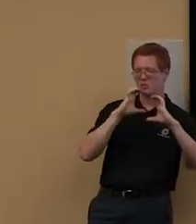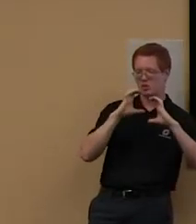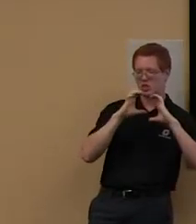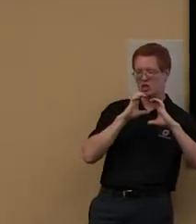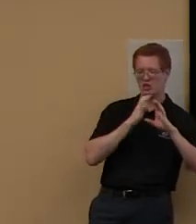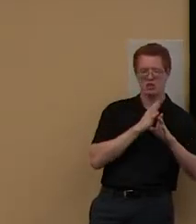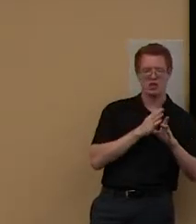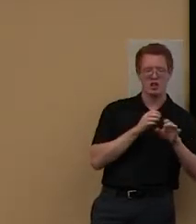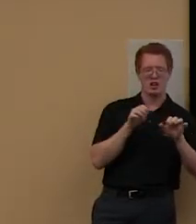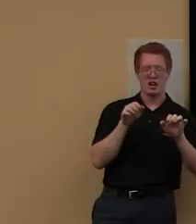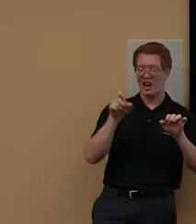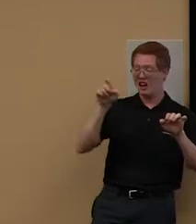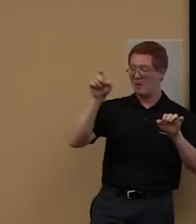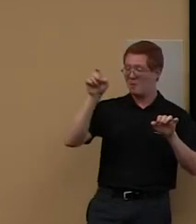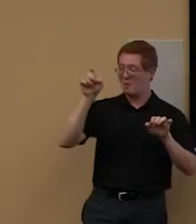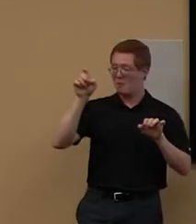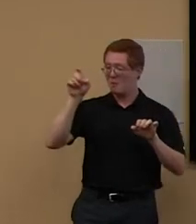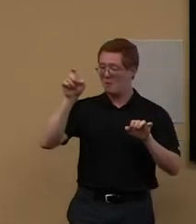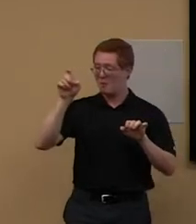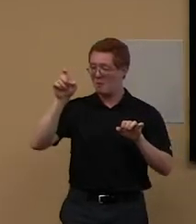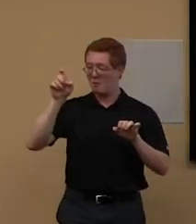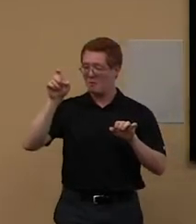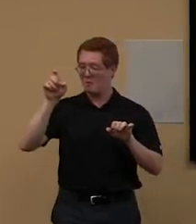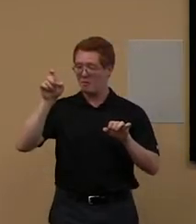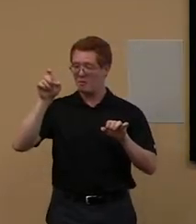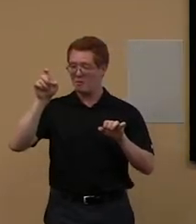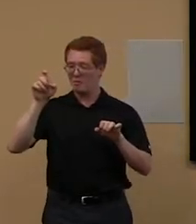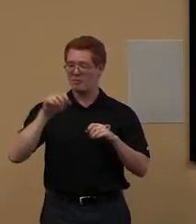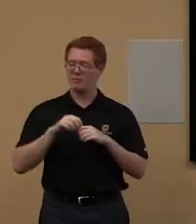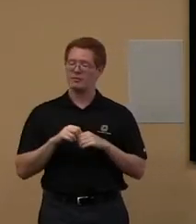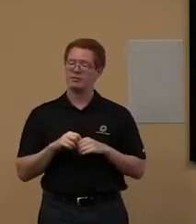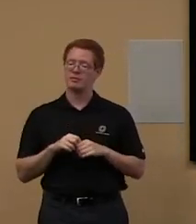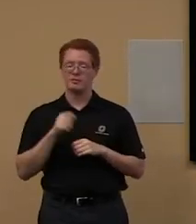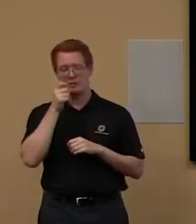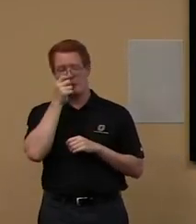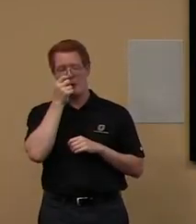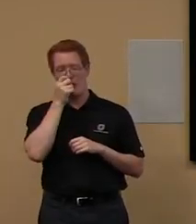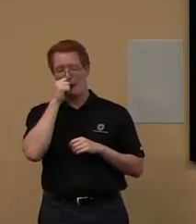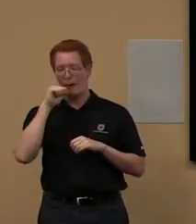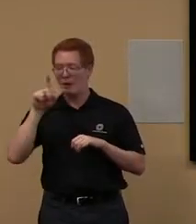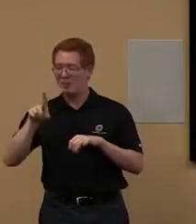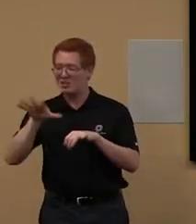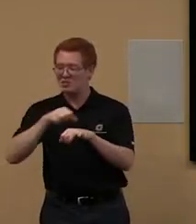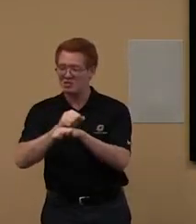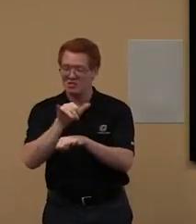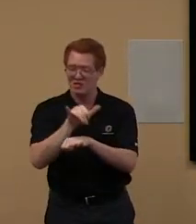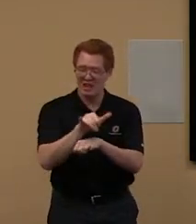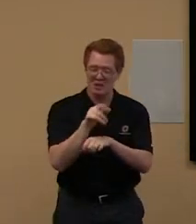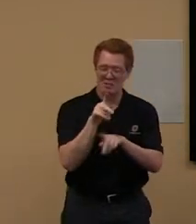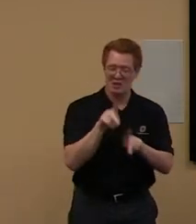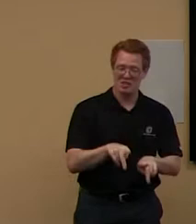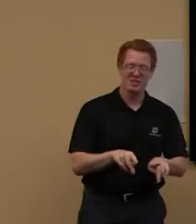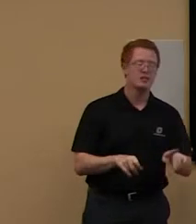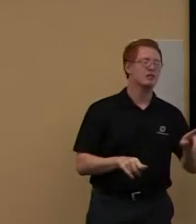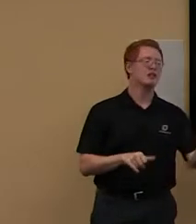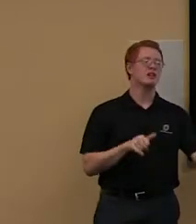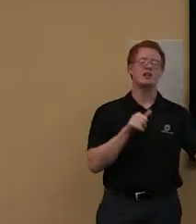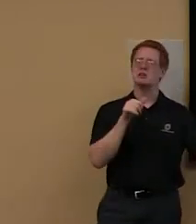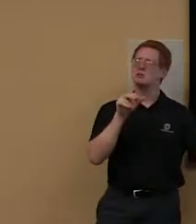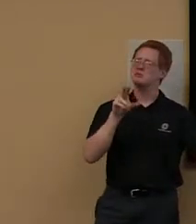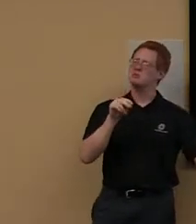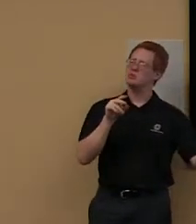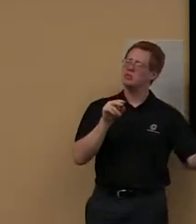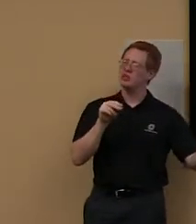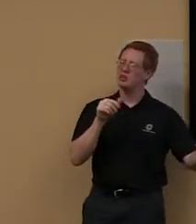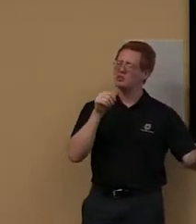necessarily have to. Um, since we've met, you can totally come in and talk to me. That's fine. I, uh, we do recommend starting that